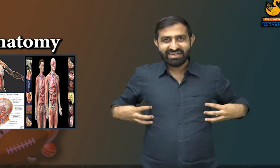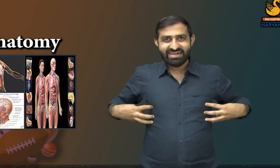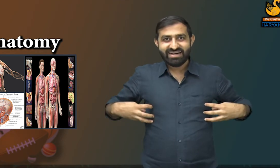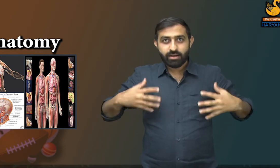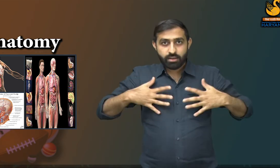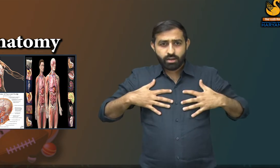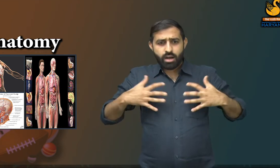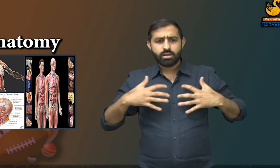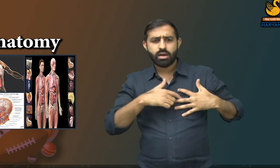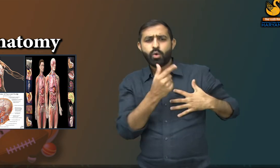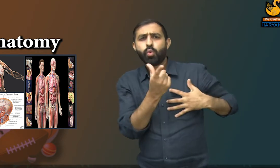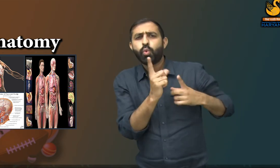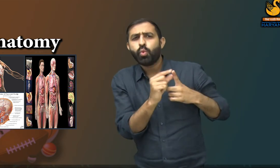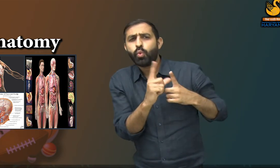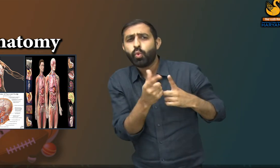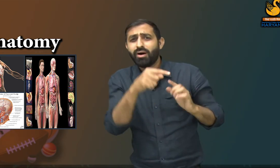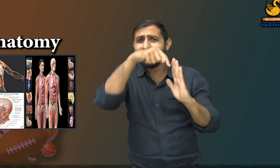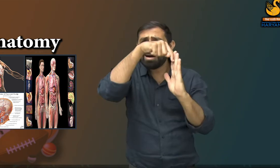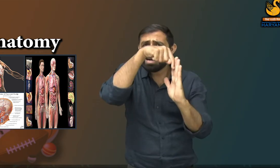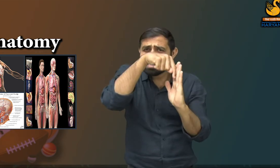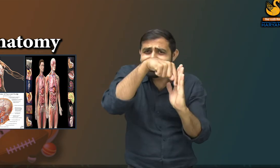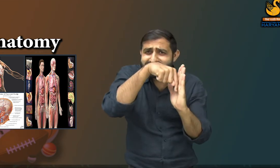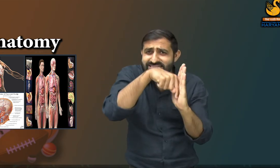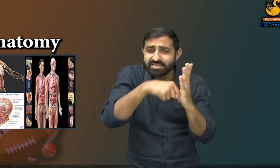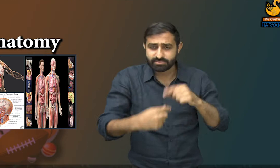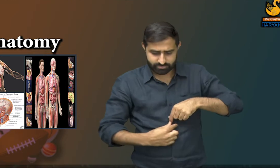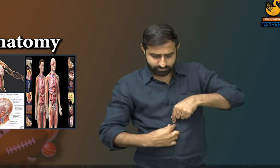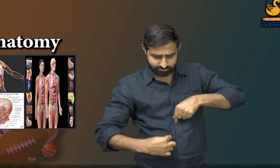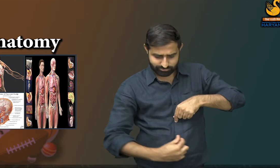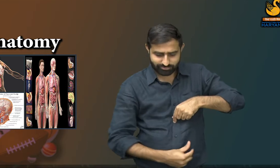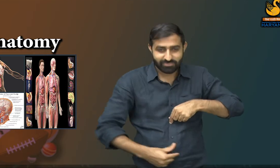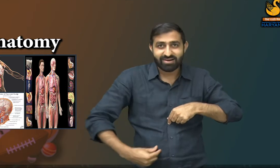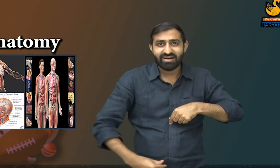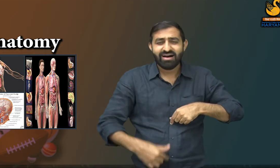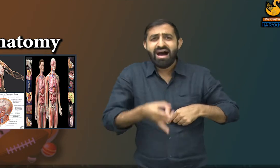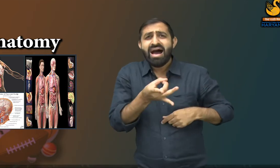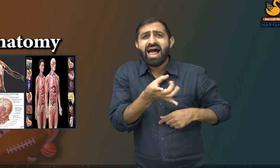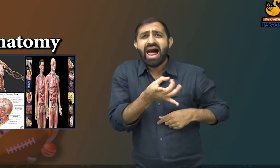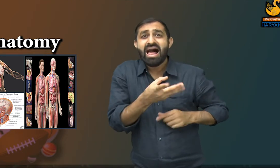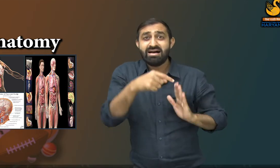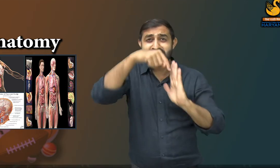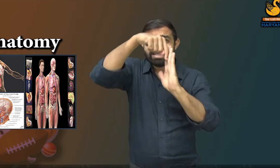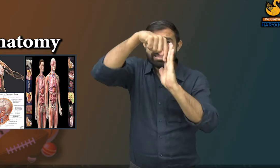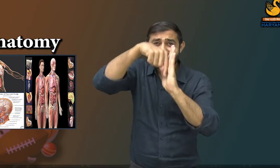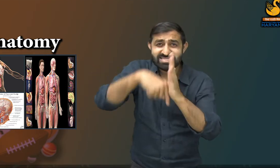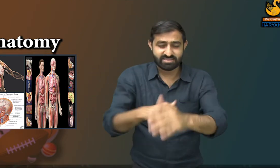human body and the functions of different internal organs and tissues. We learn about lungs,